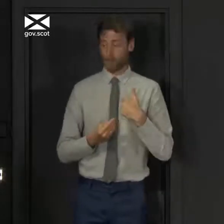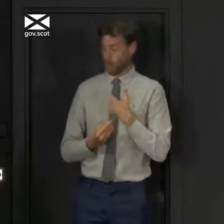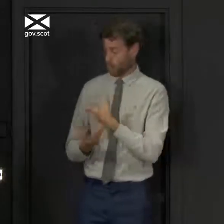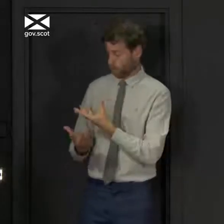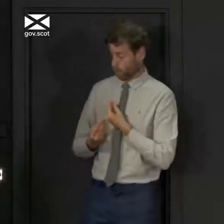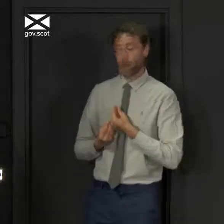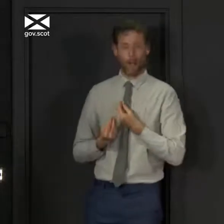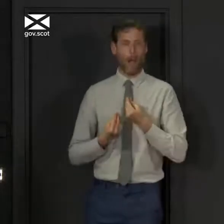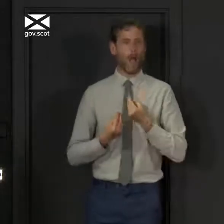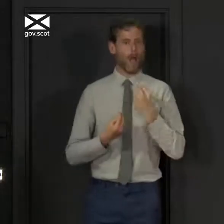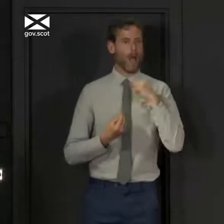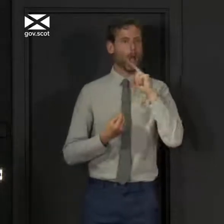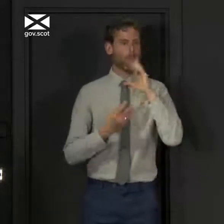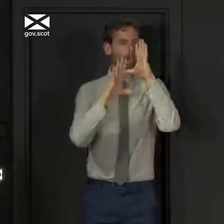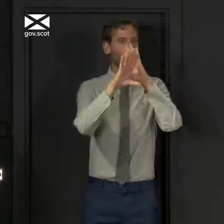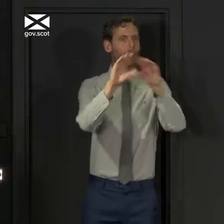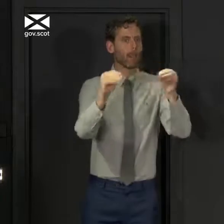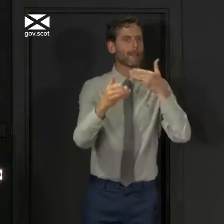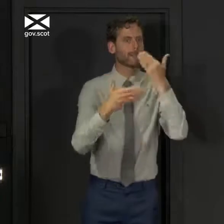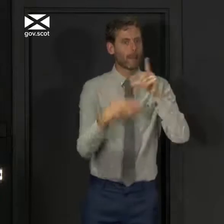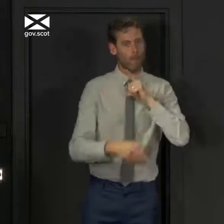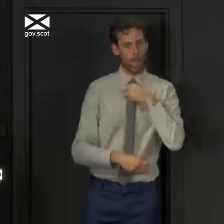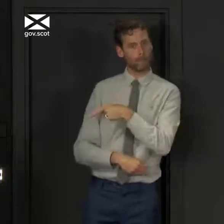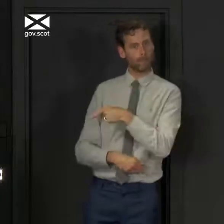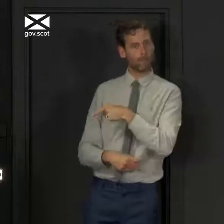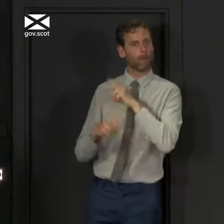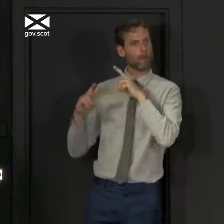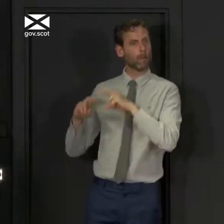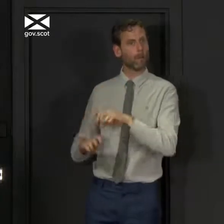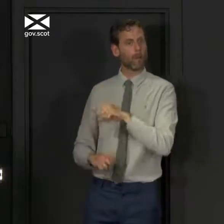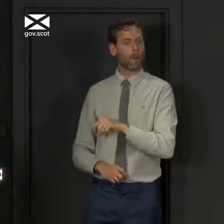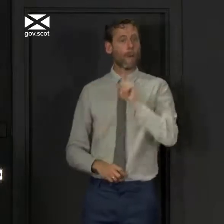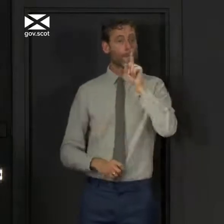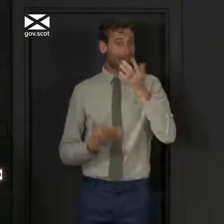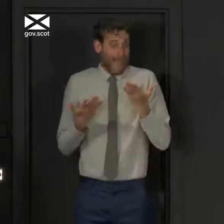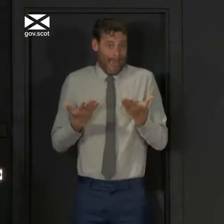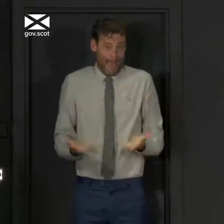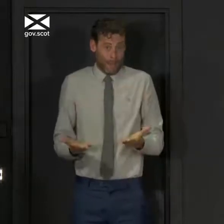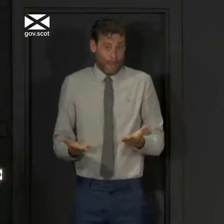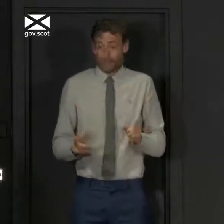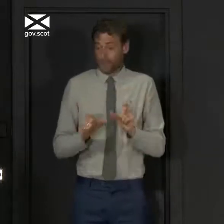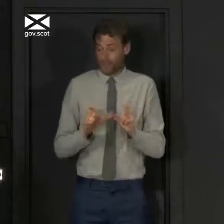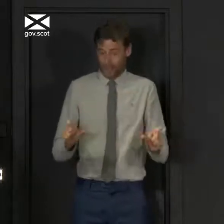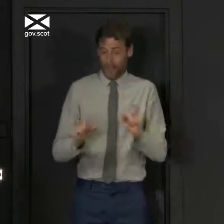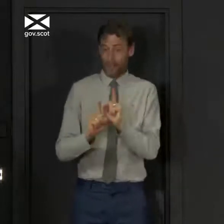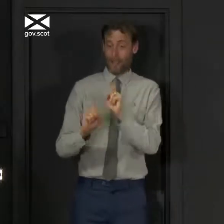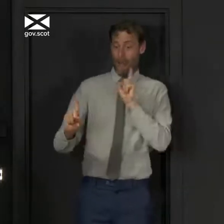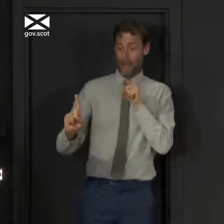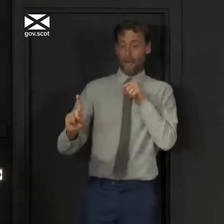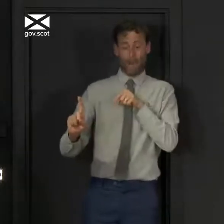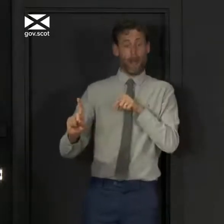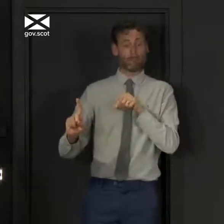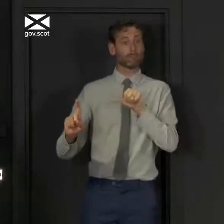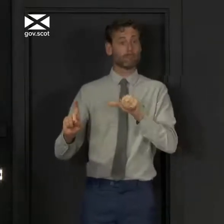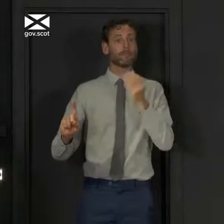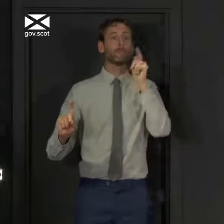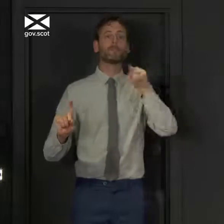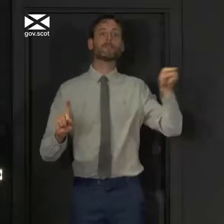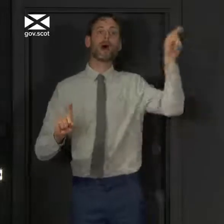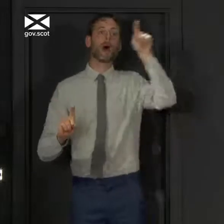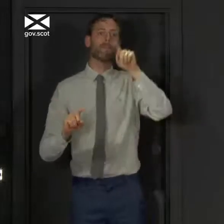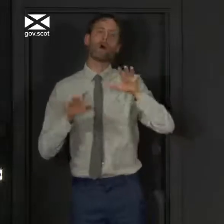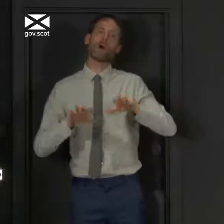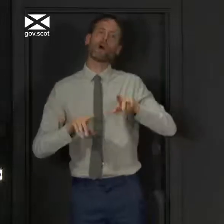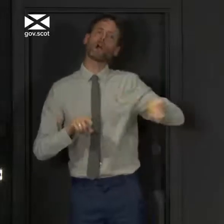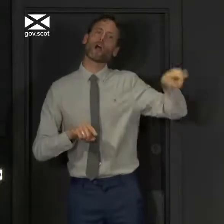set out why. But right now, it's the two metre rule that I'm asking people to follow. It is true that some countries have